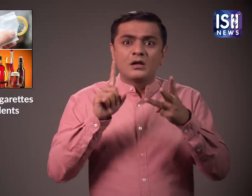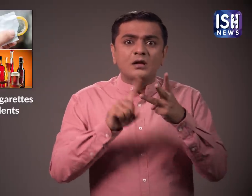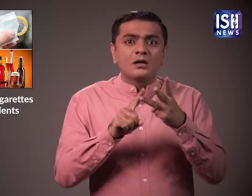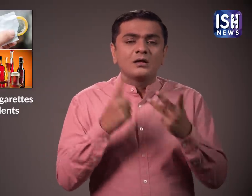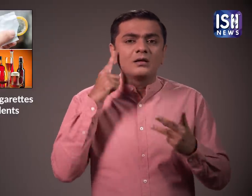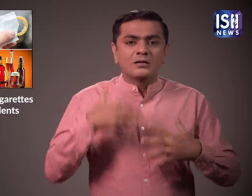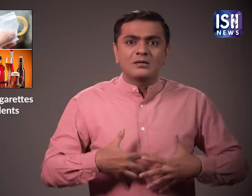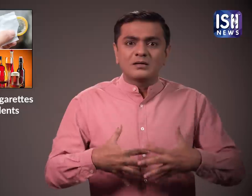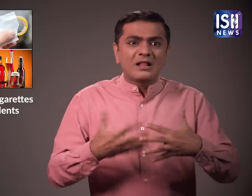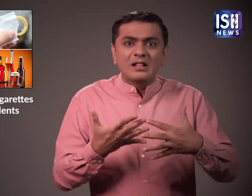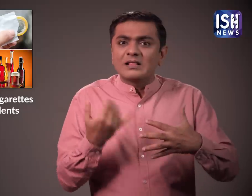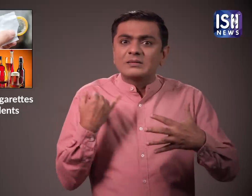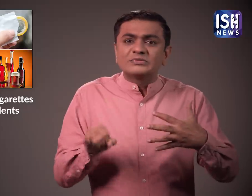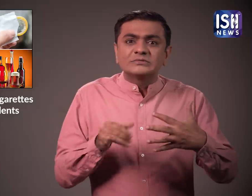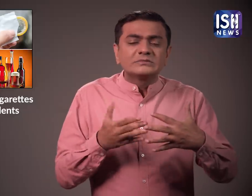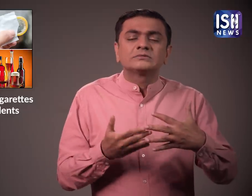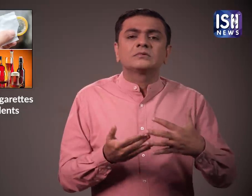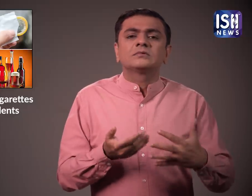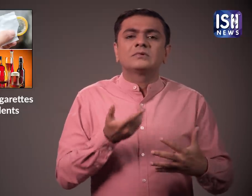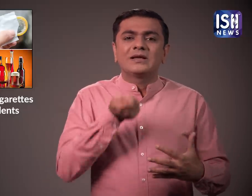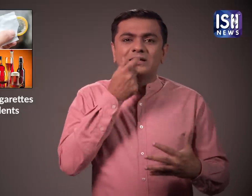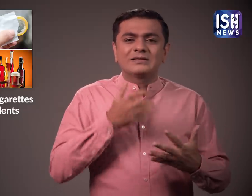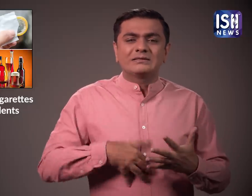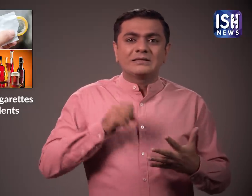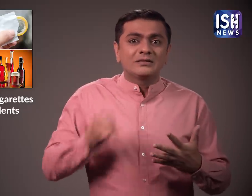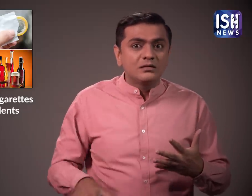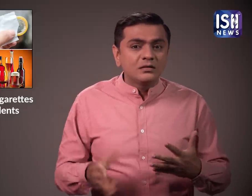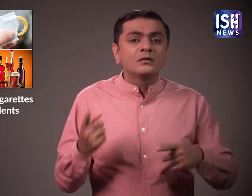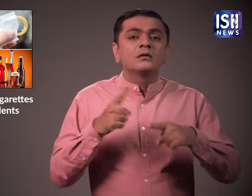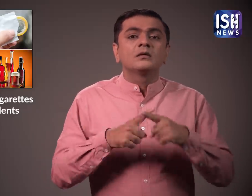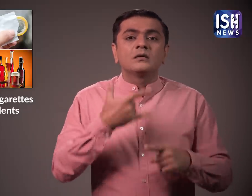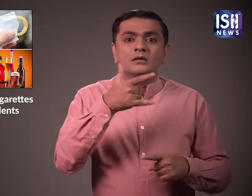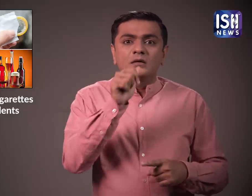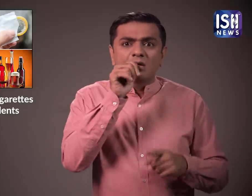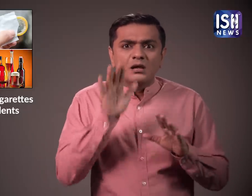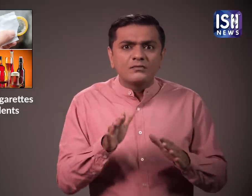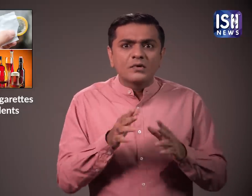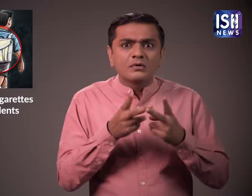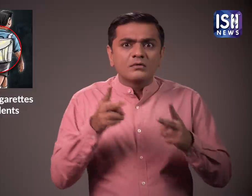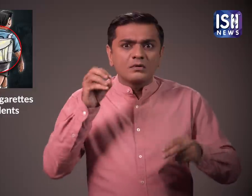oral contraceptives, alcohol, etc.